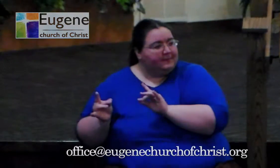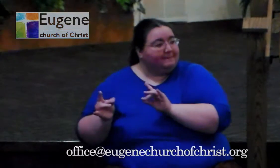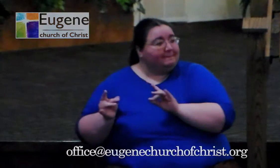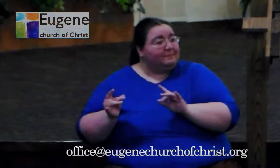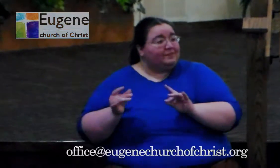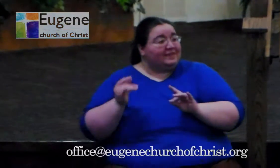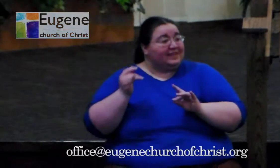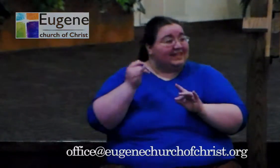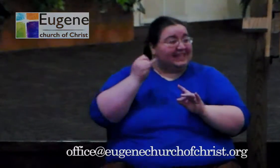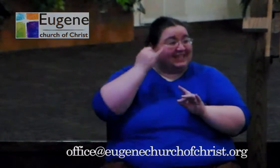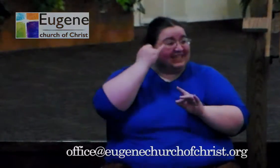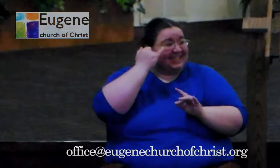secret to this.